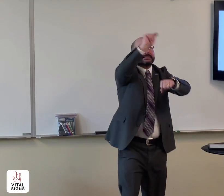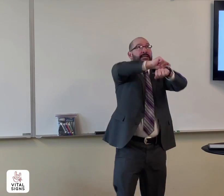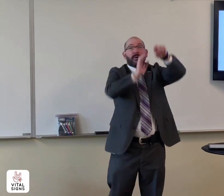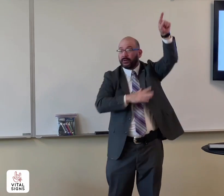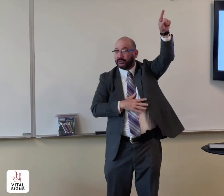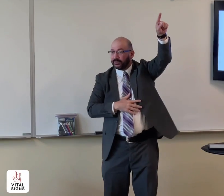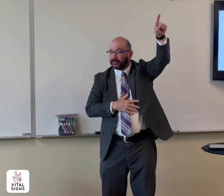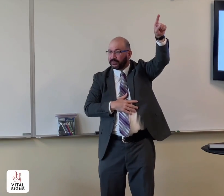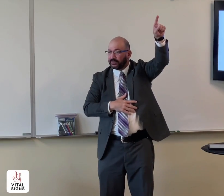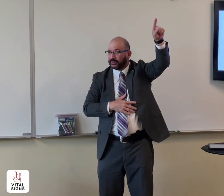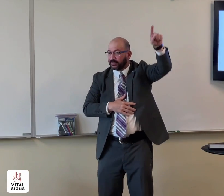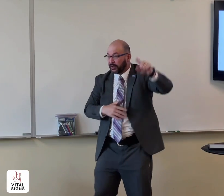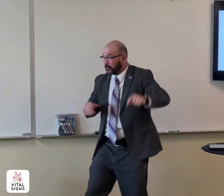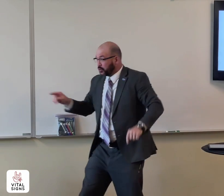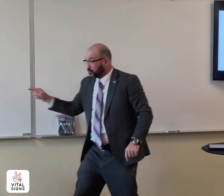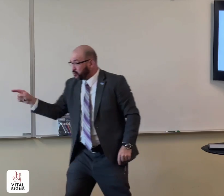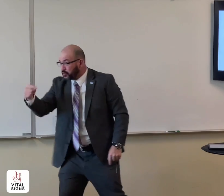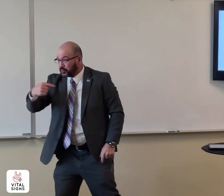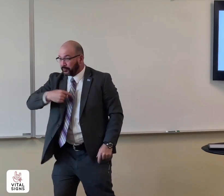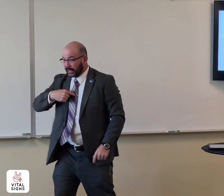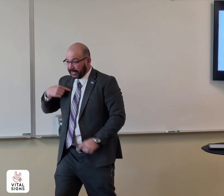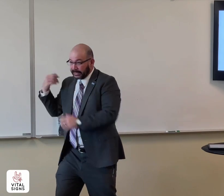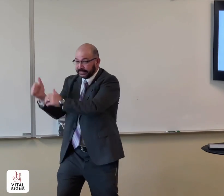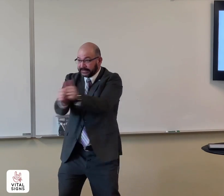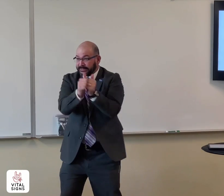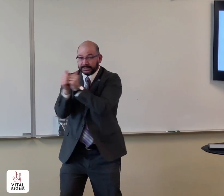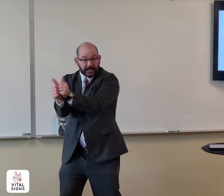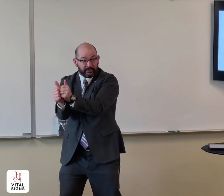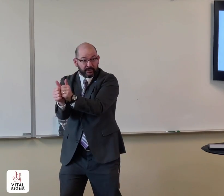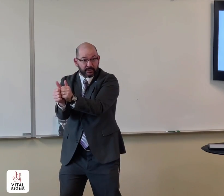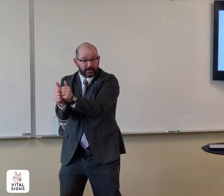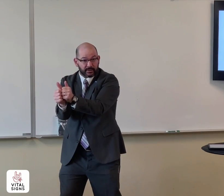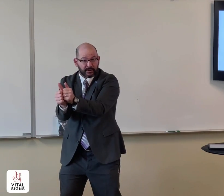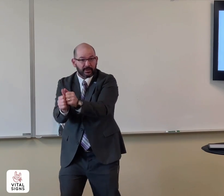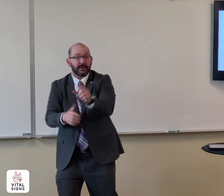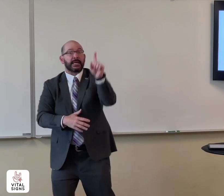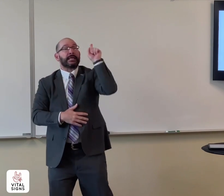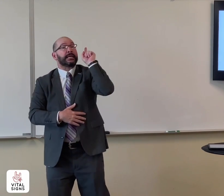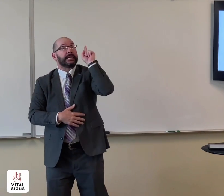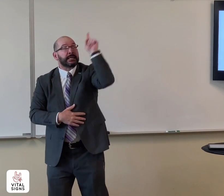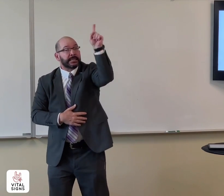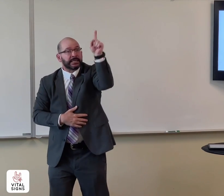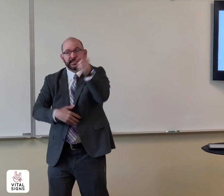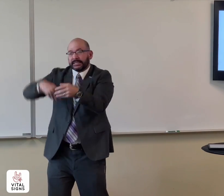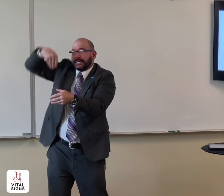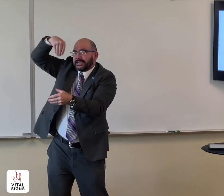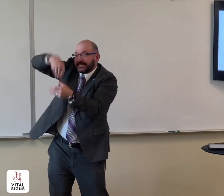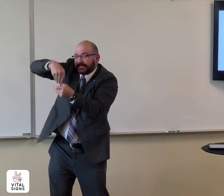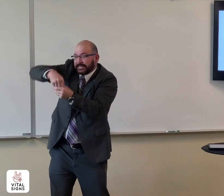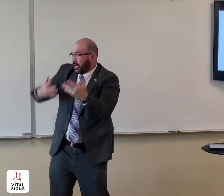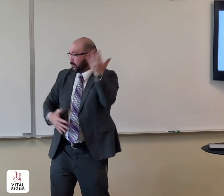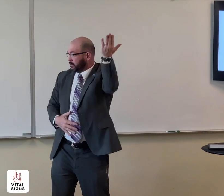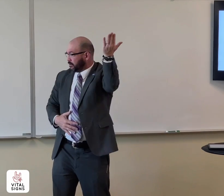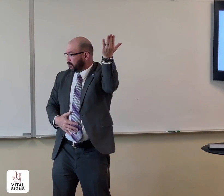but God's temple is you and me together God is inside